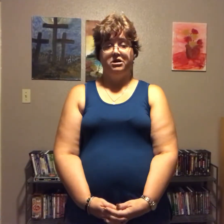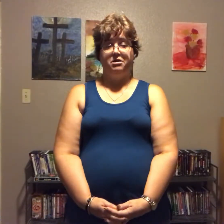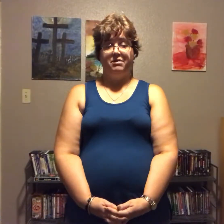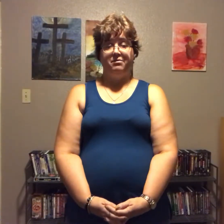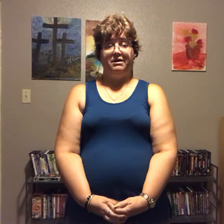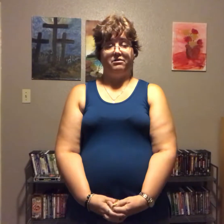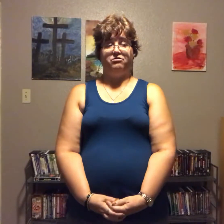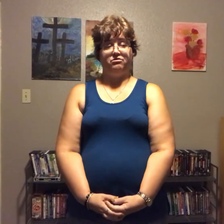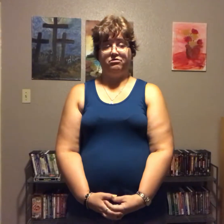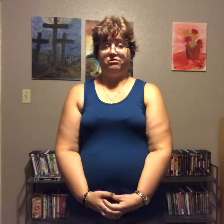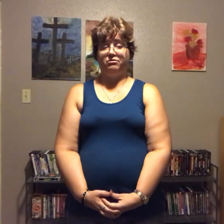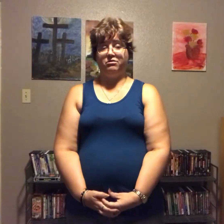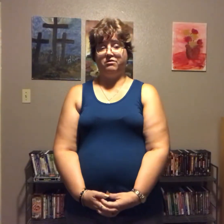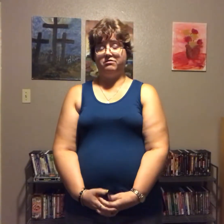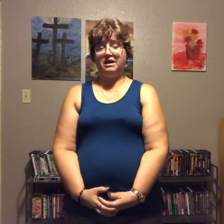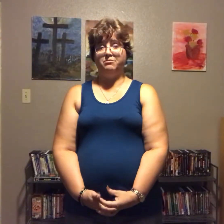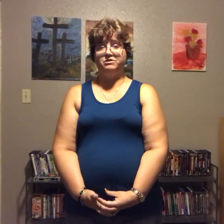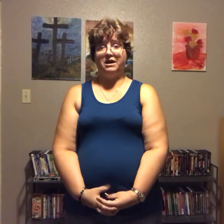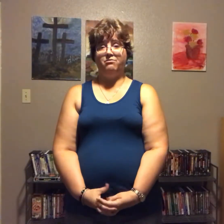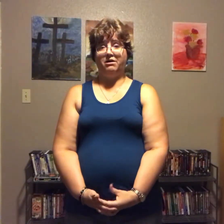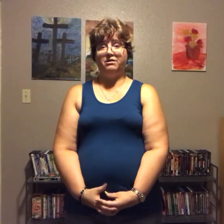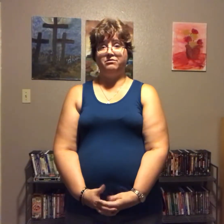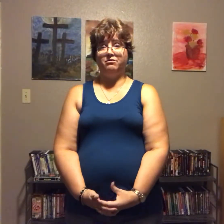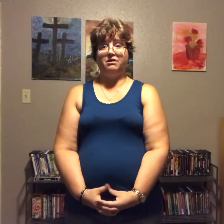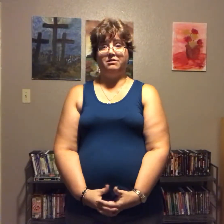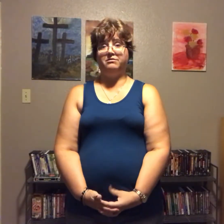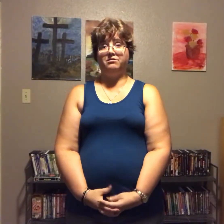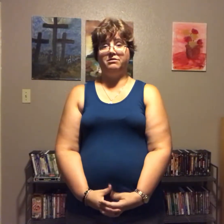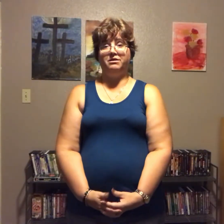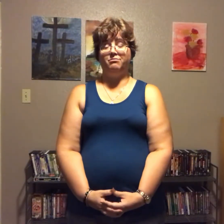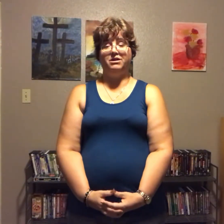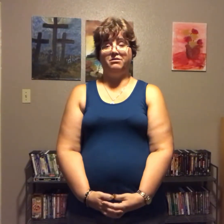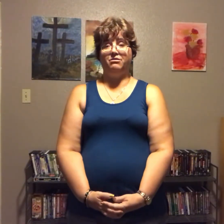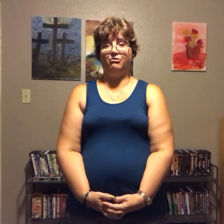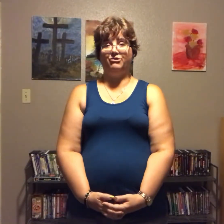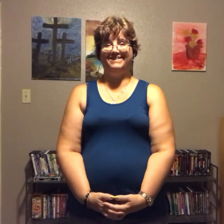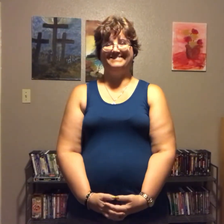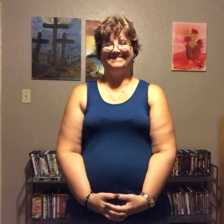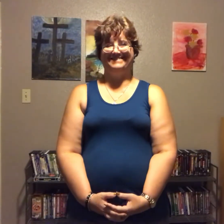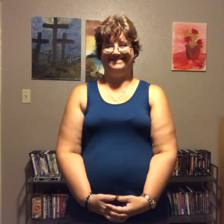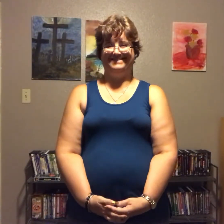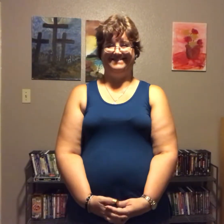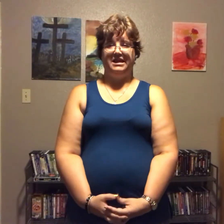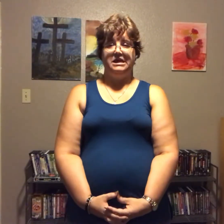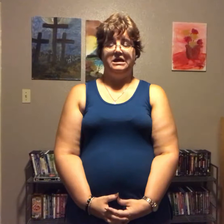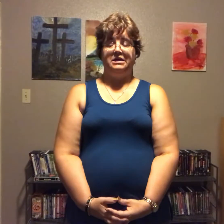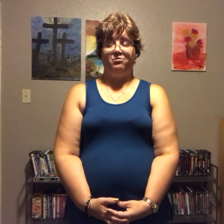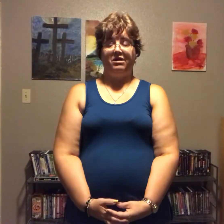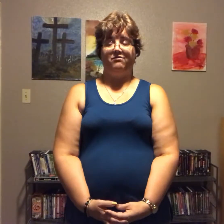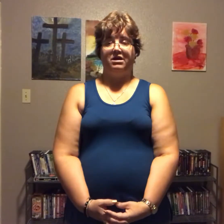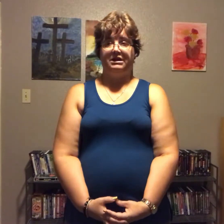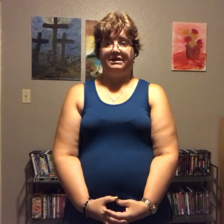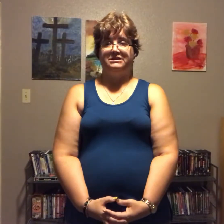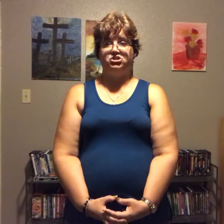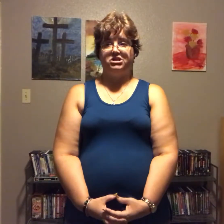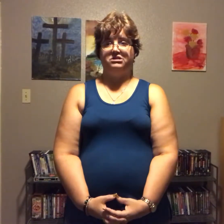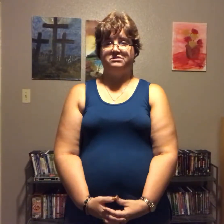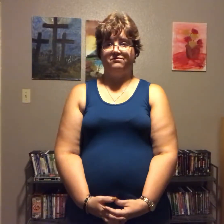maybe I'll just stick with a snapchat rant so that it's only a minute long that way I've got a less chance of